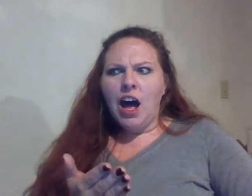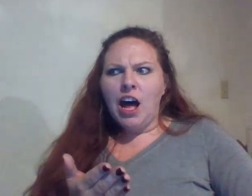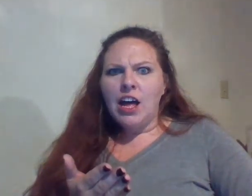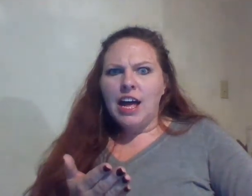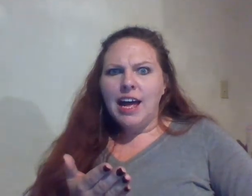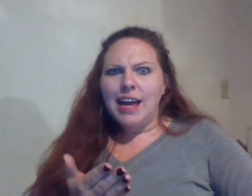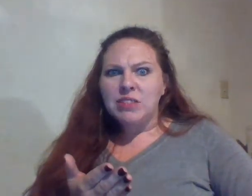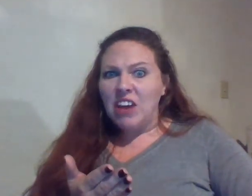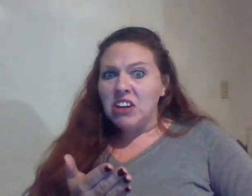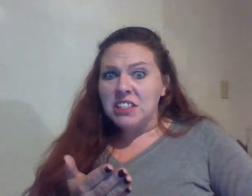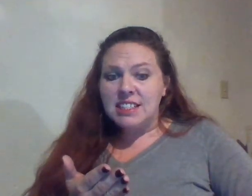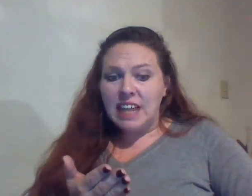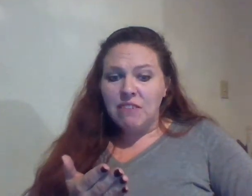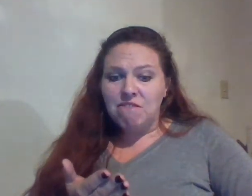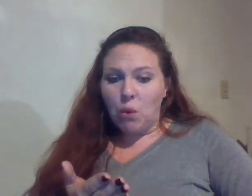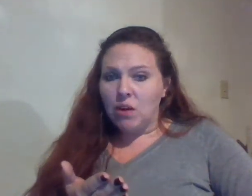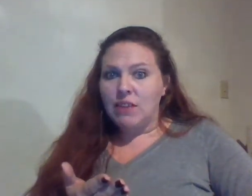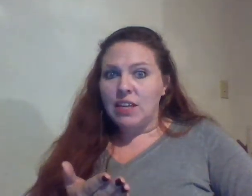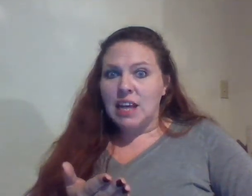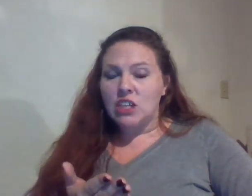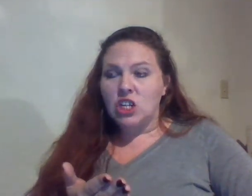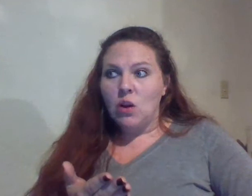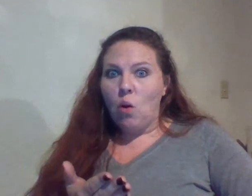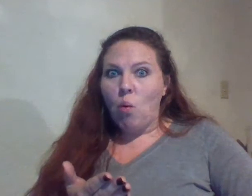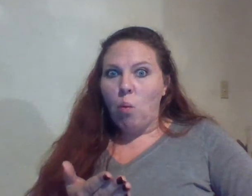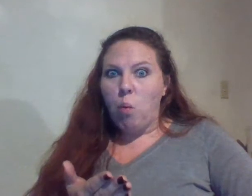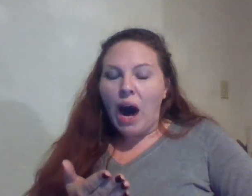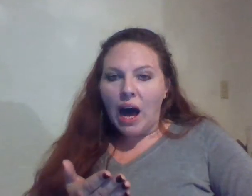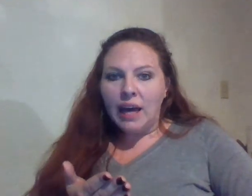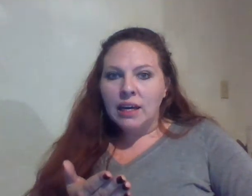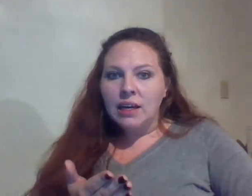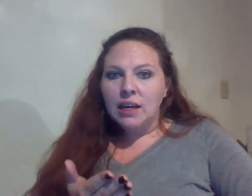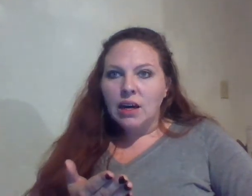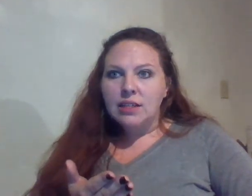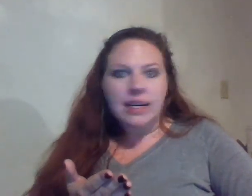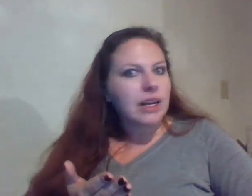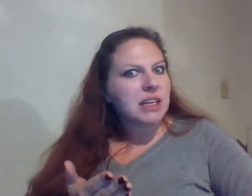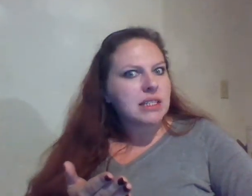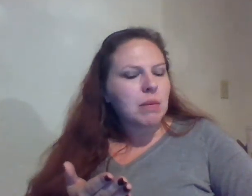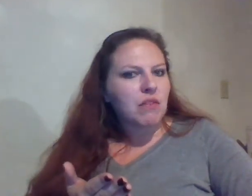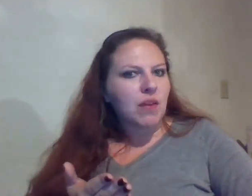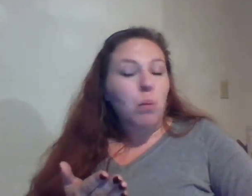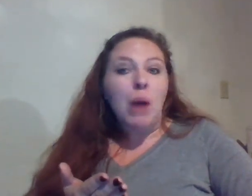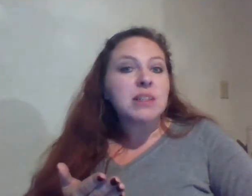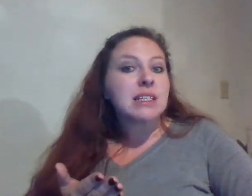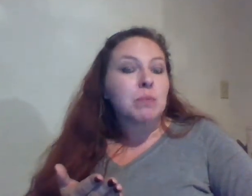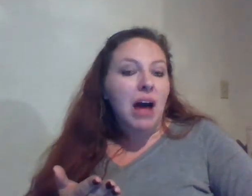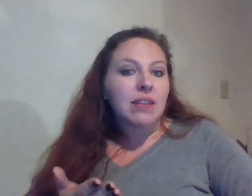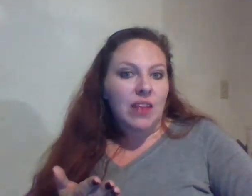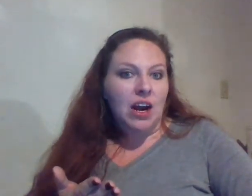it was found on day four of the investigation why didn't anybody see it before then why wasn't it spotted there